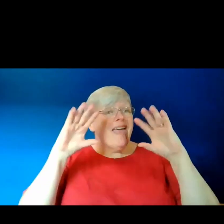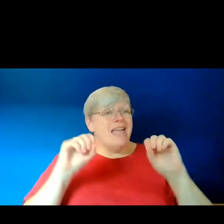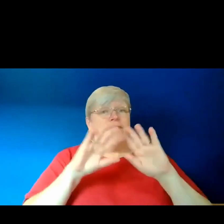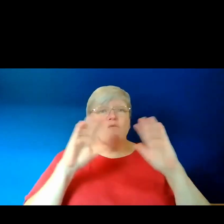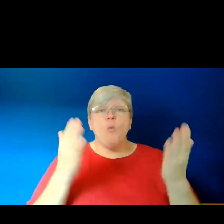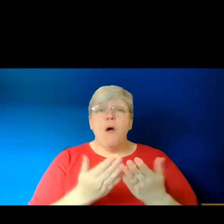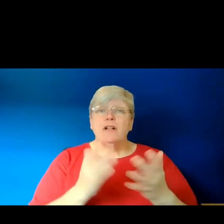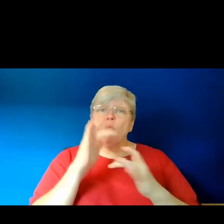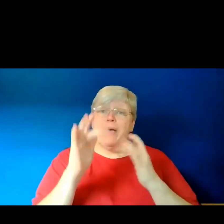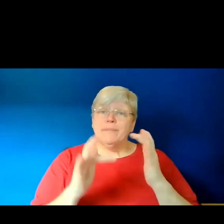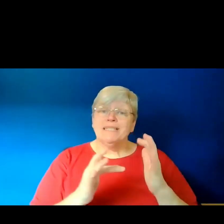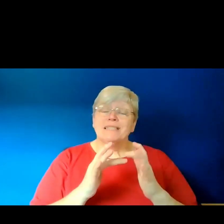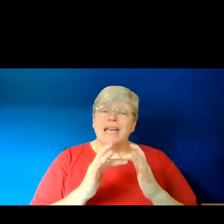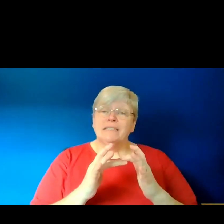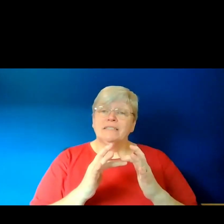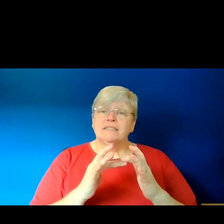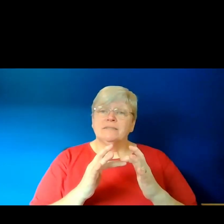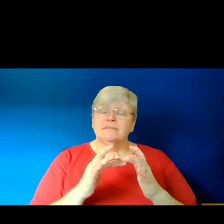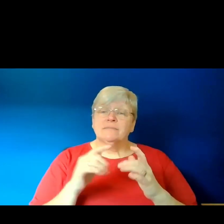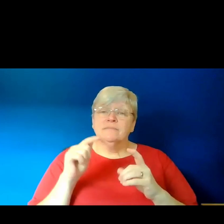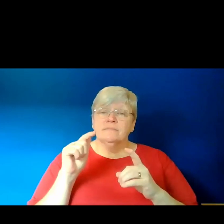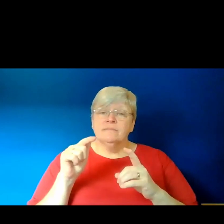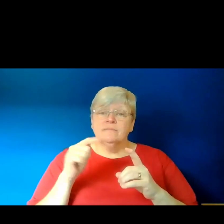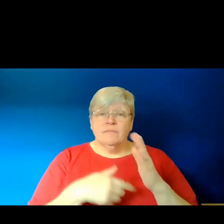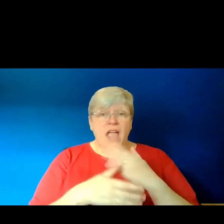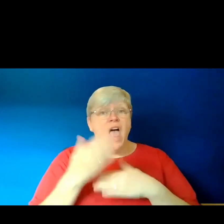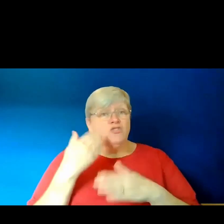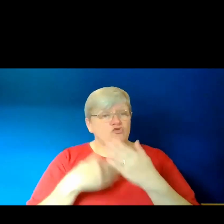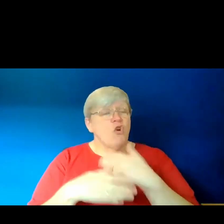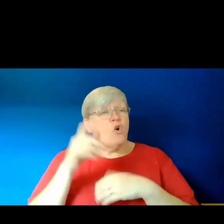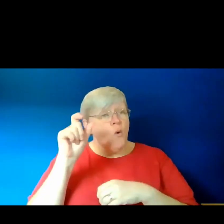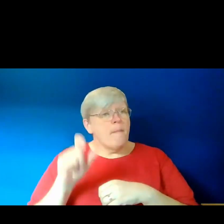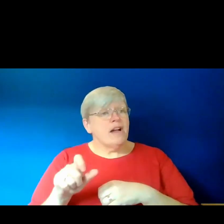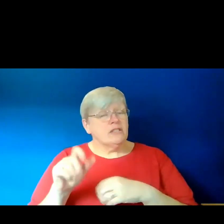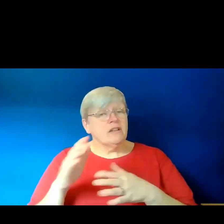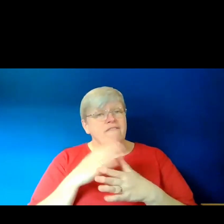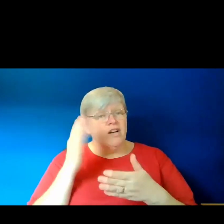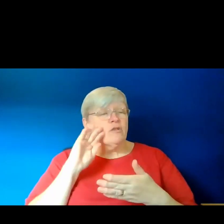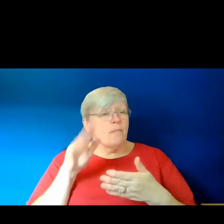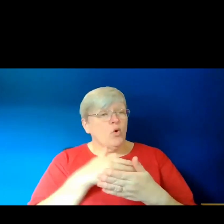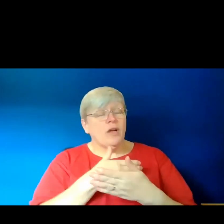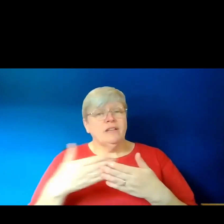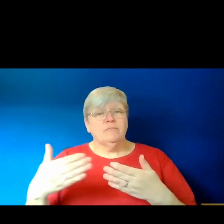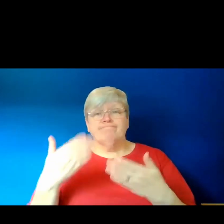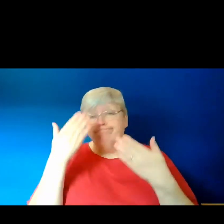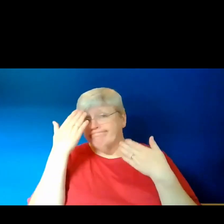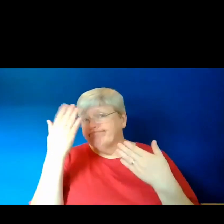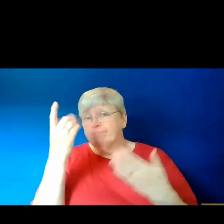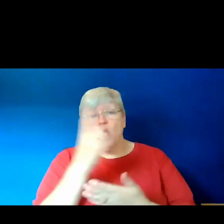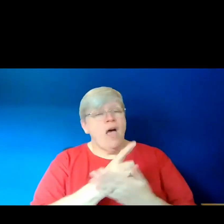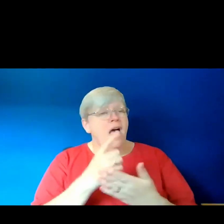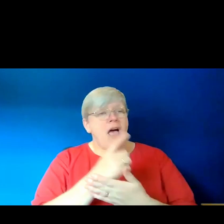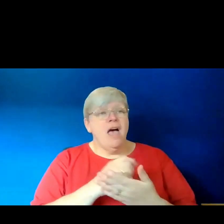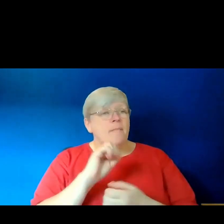So, while Truti Trinh was a historical person, so little is known about her for sure that she's